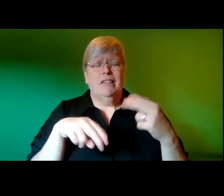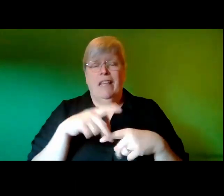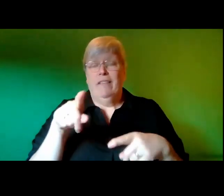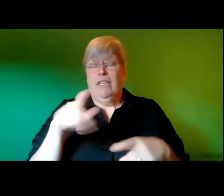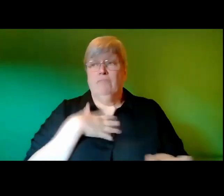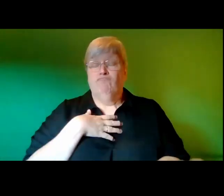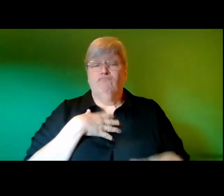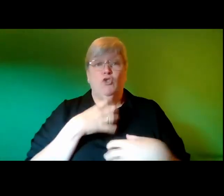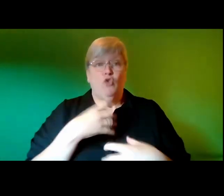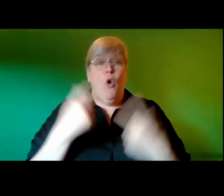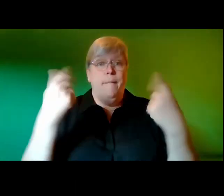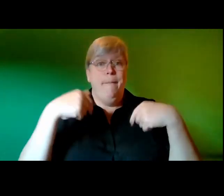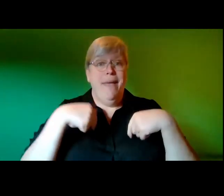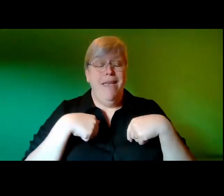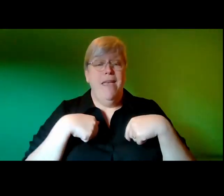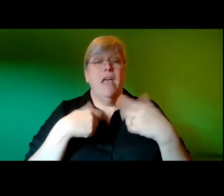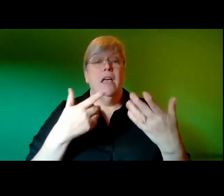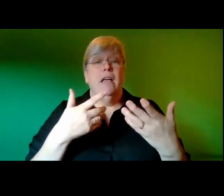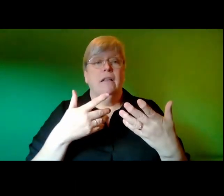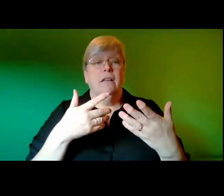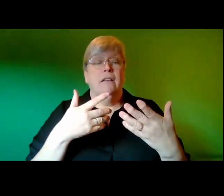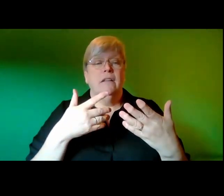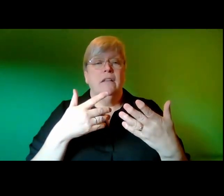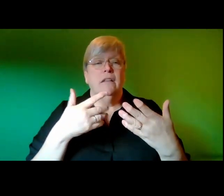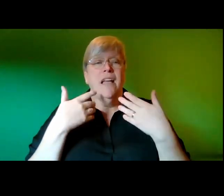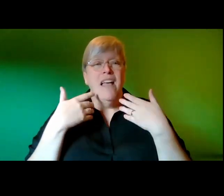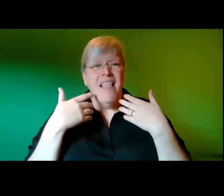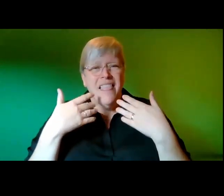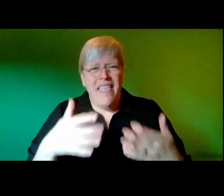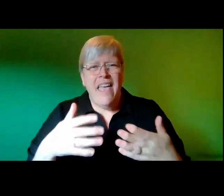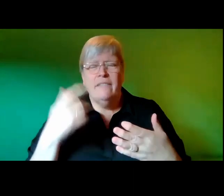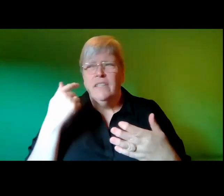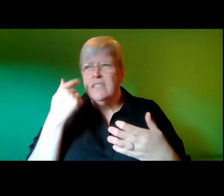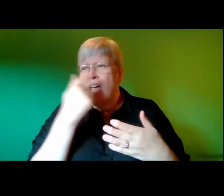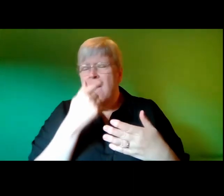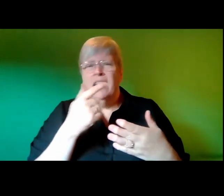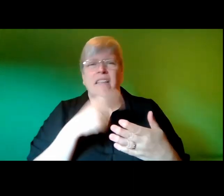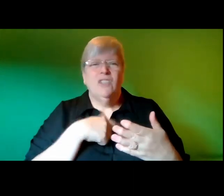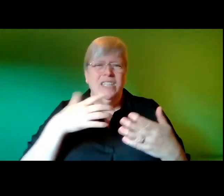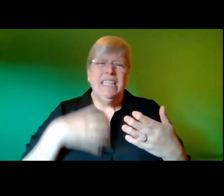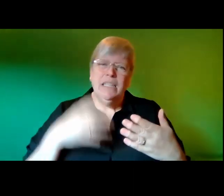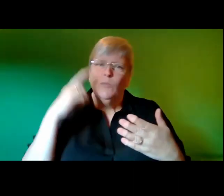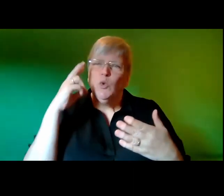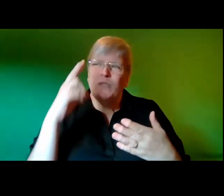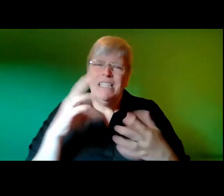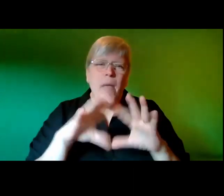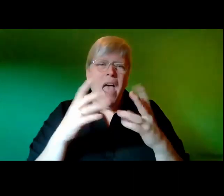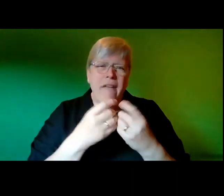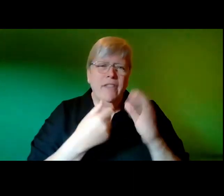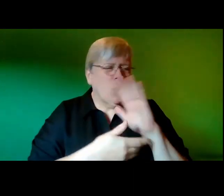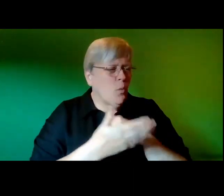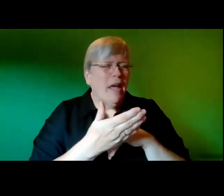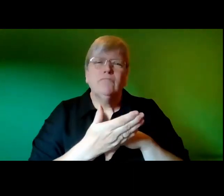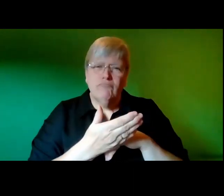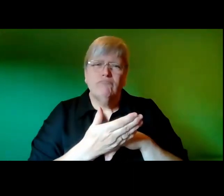first place they left his eyes because his mom thought he would need them to see heaven everything else went next year we met a man